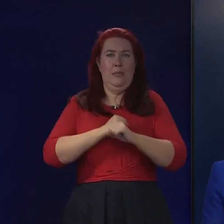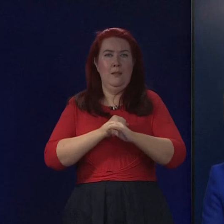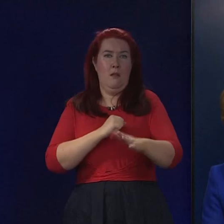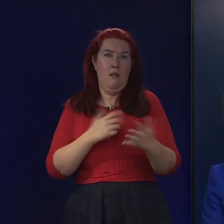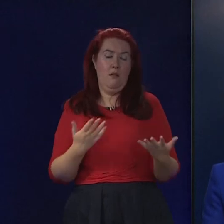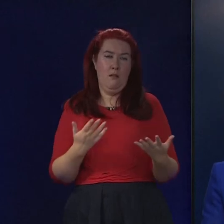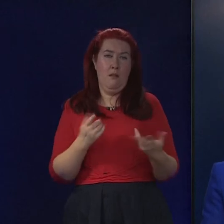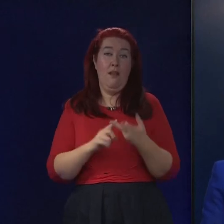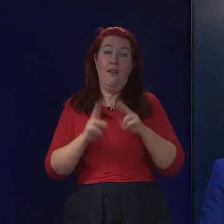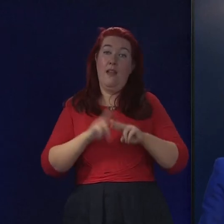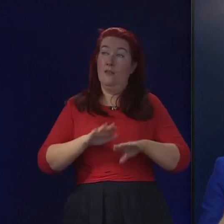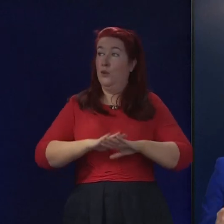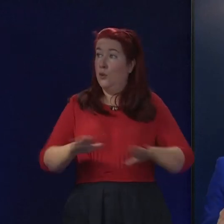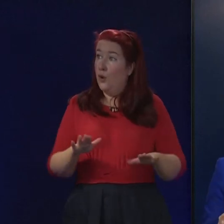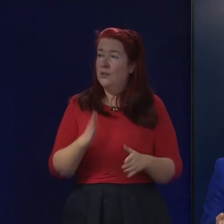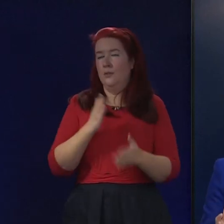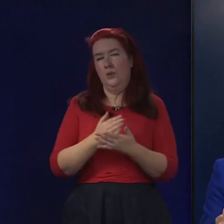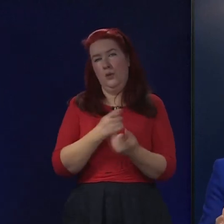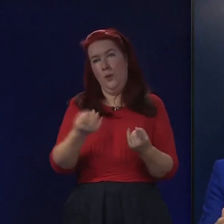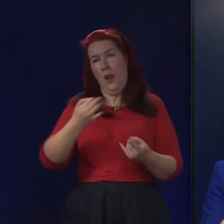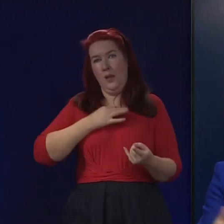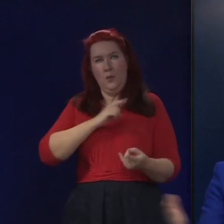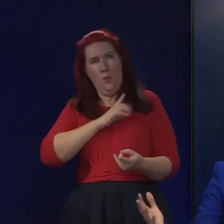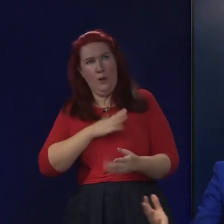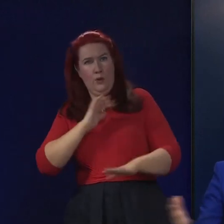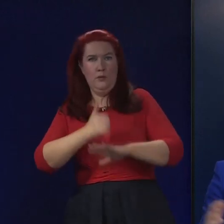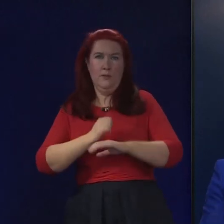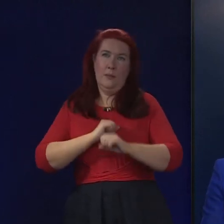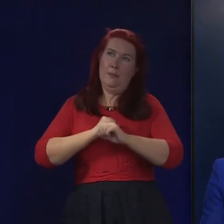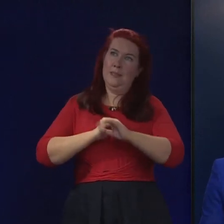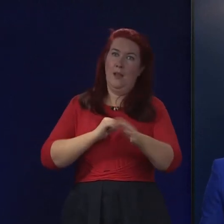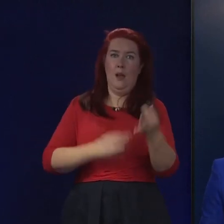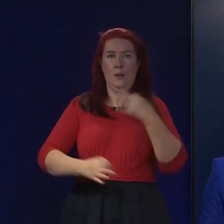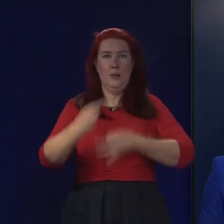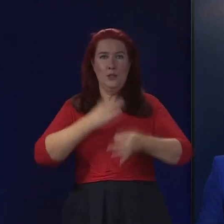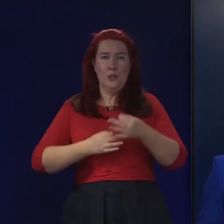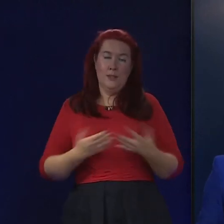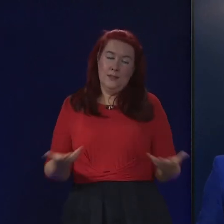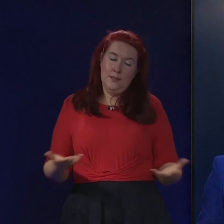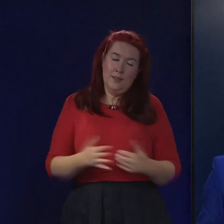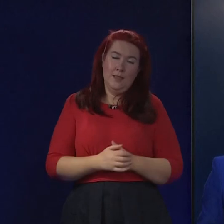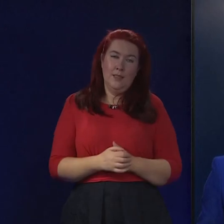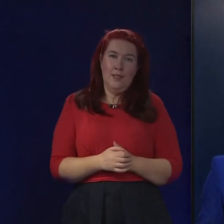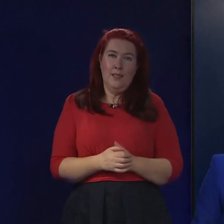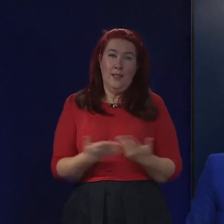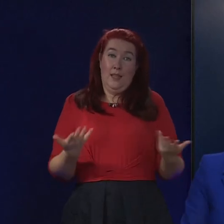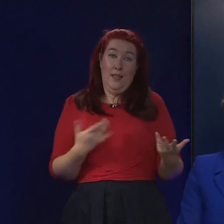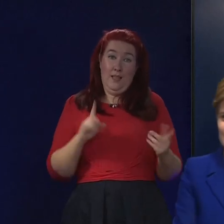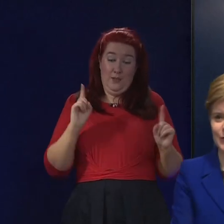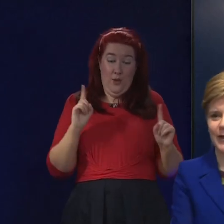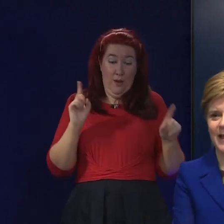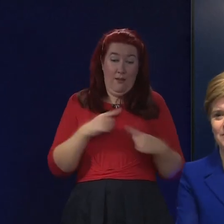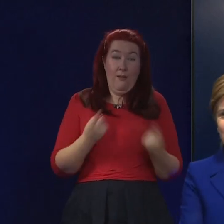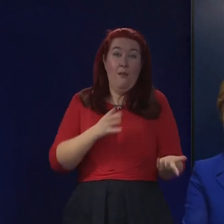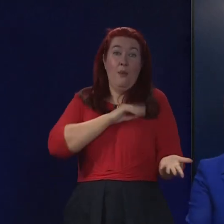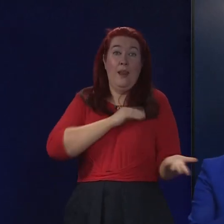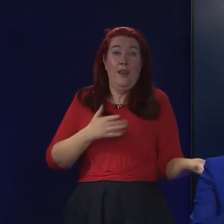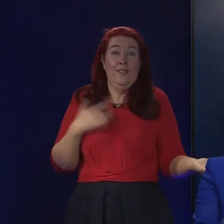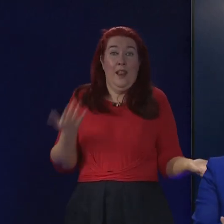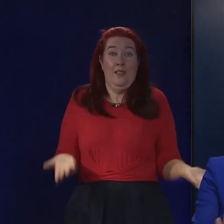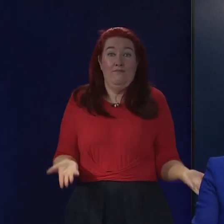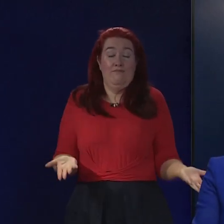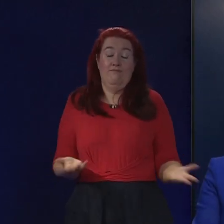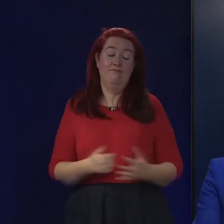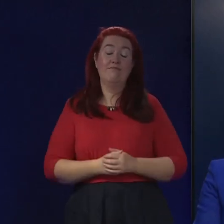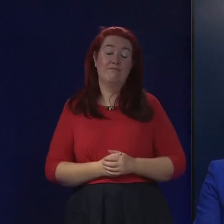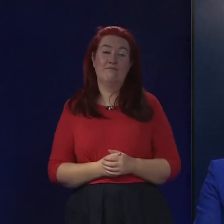we weren't, no doubt we'd be getting questions about why not. So I think on these kind of things, it's damned if you do, damned if you don't. So I,